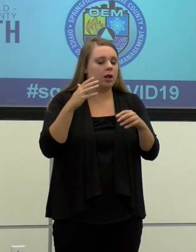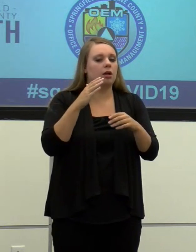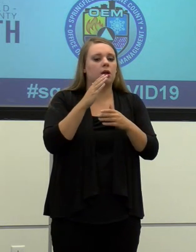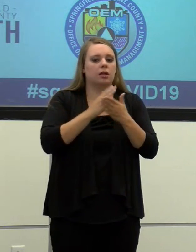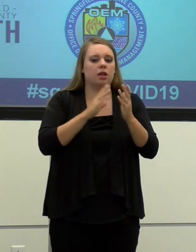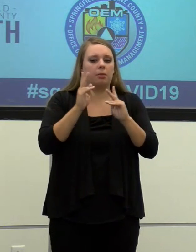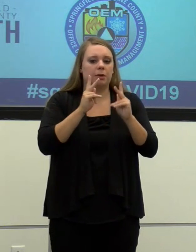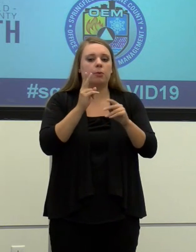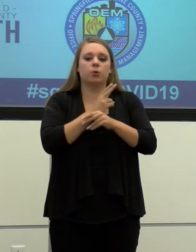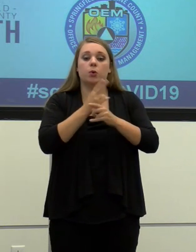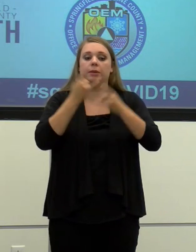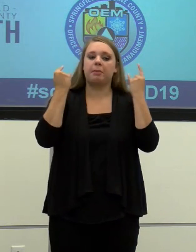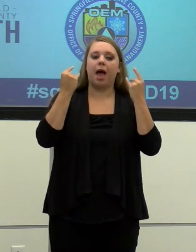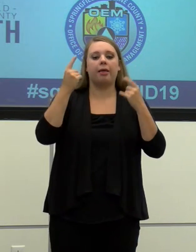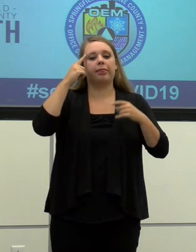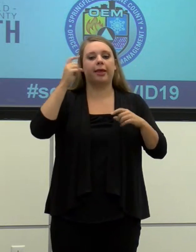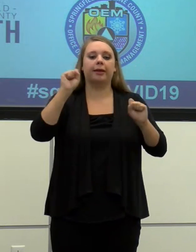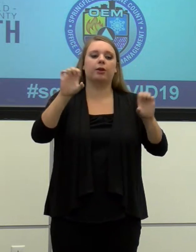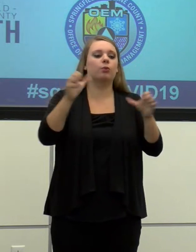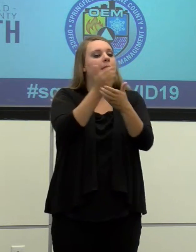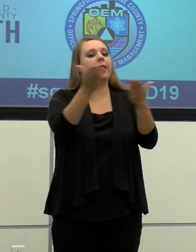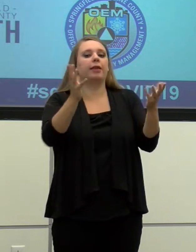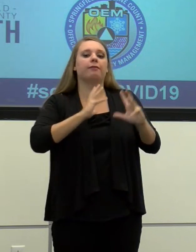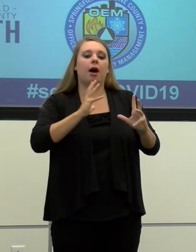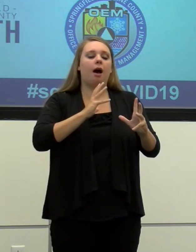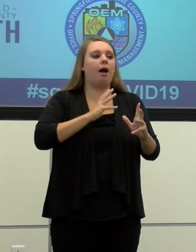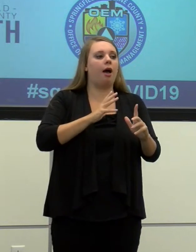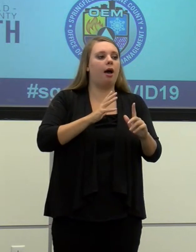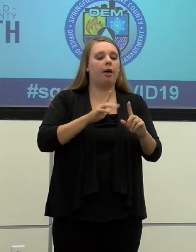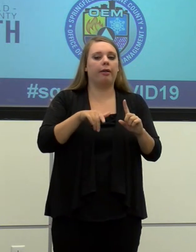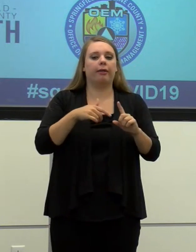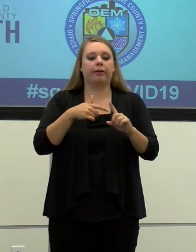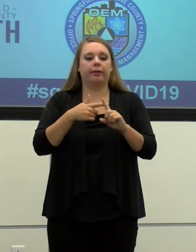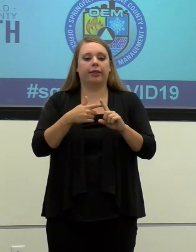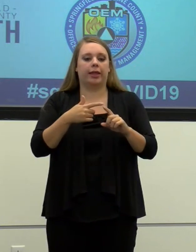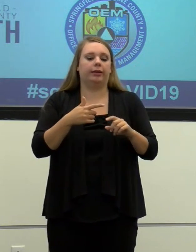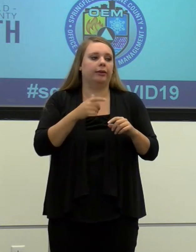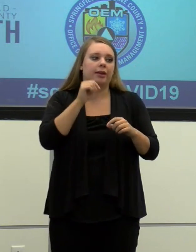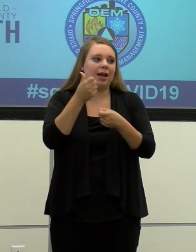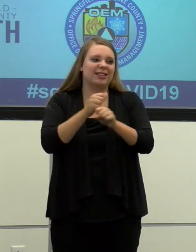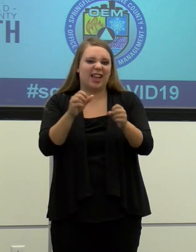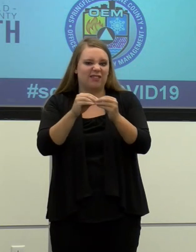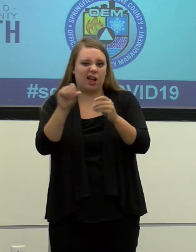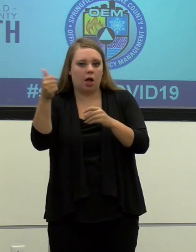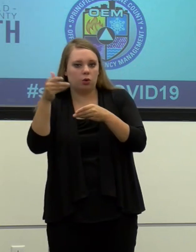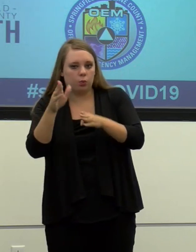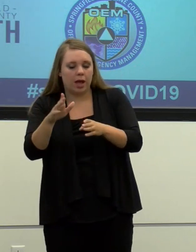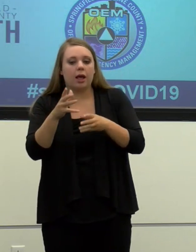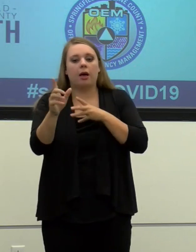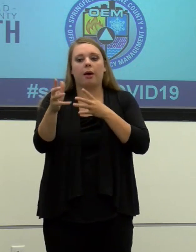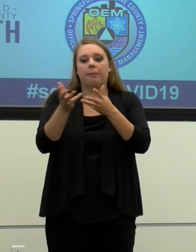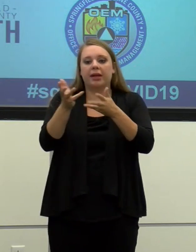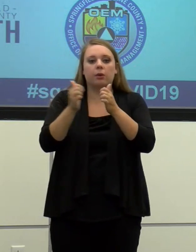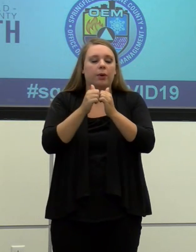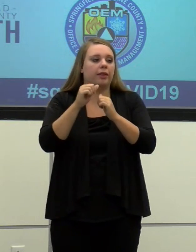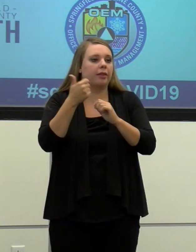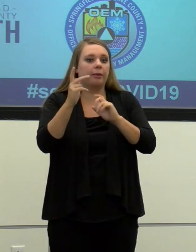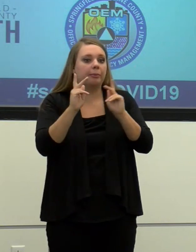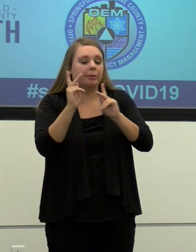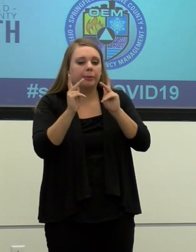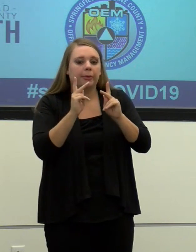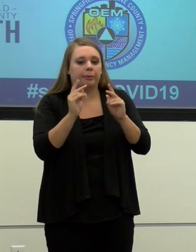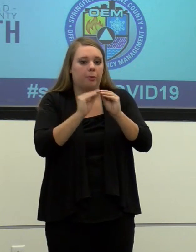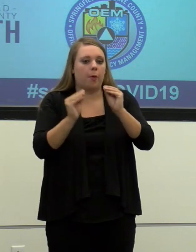mask as a crutch and then they're, you know, letting their guard down when they're meeting with people that they trust. And, uh,